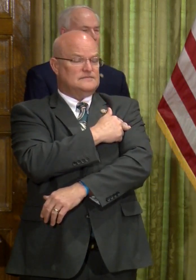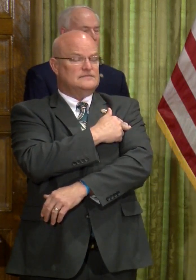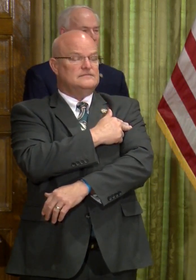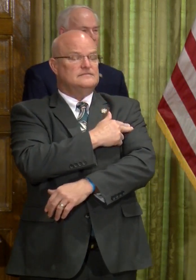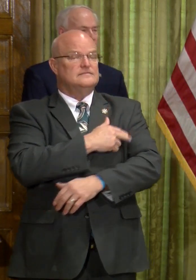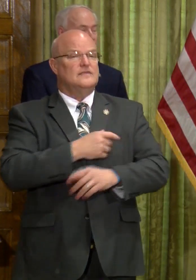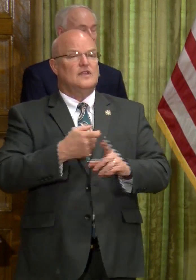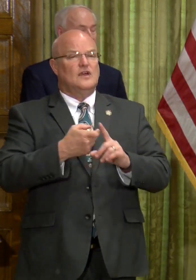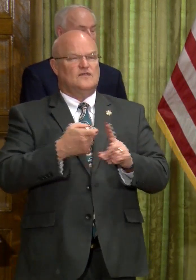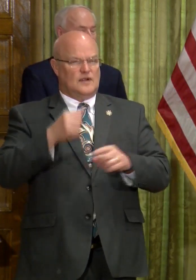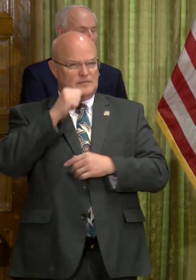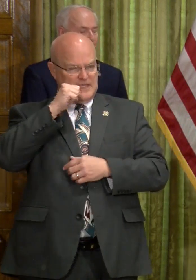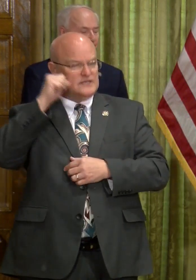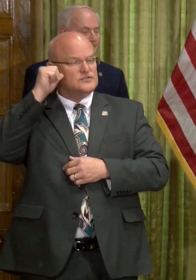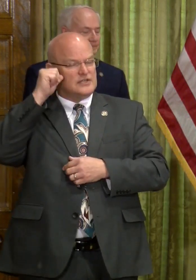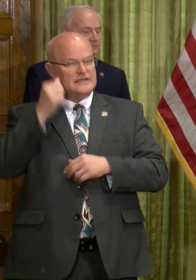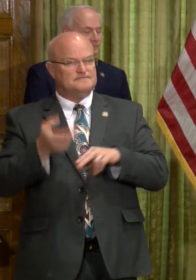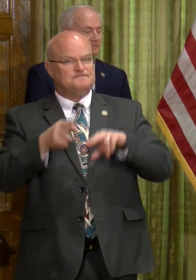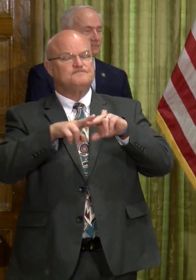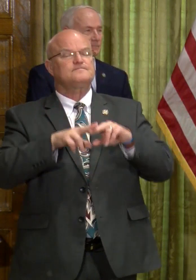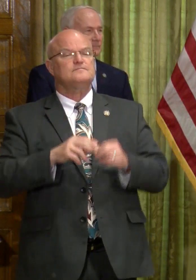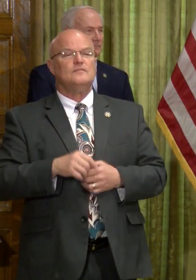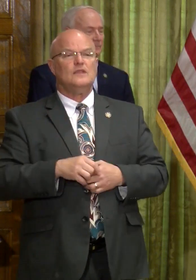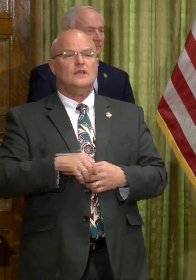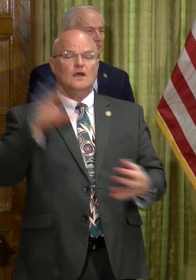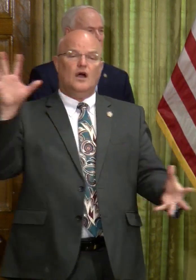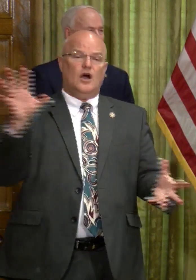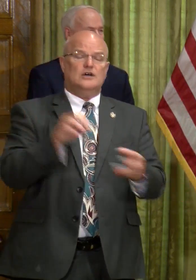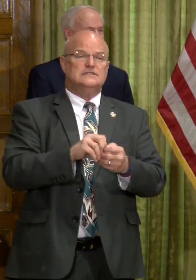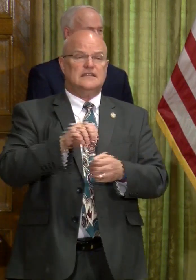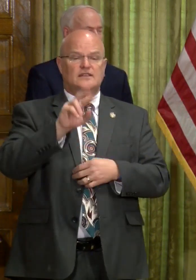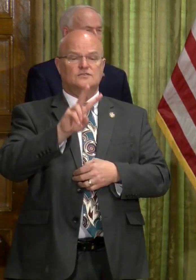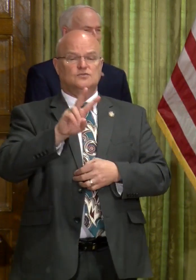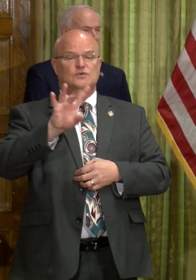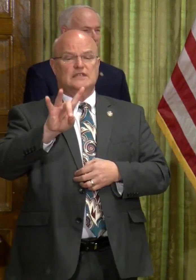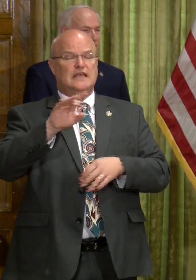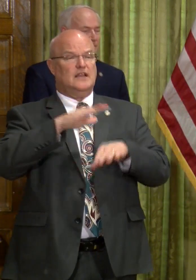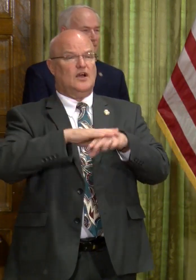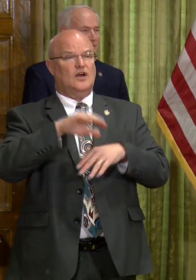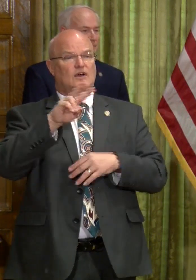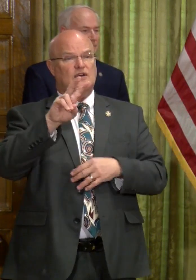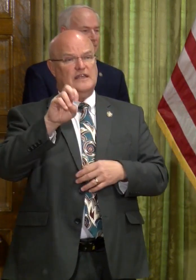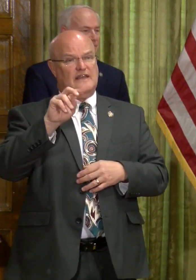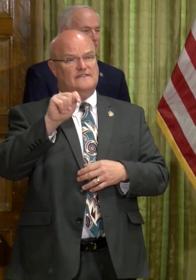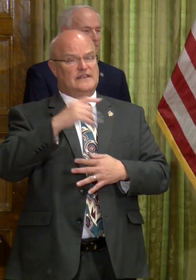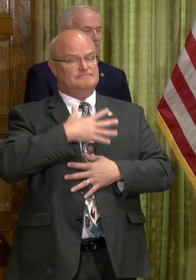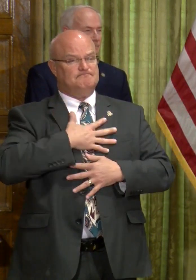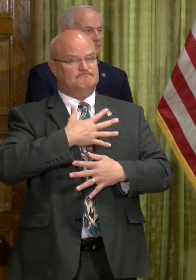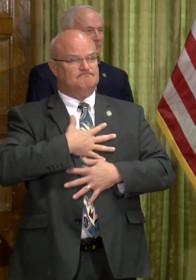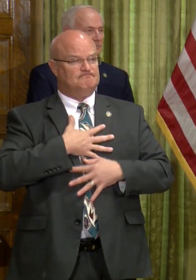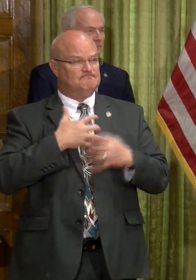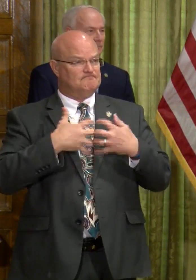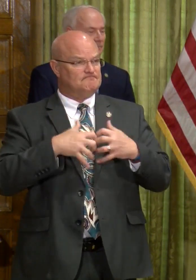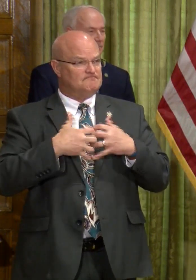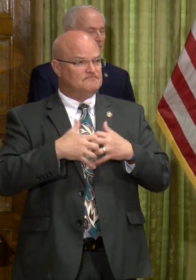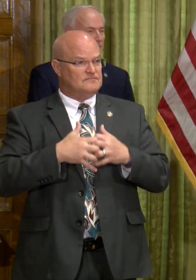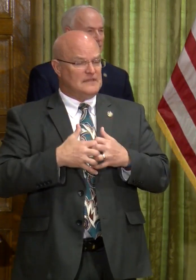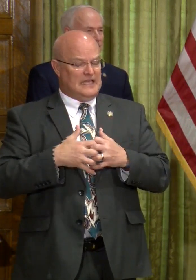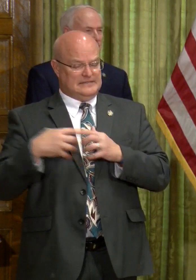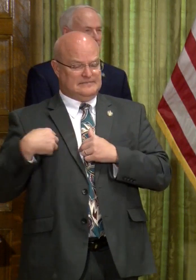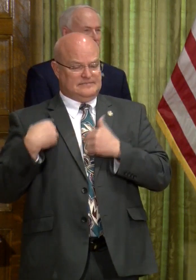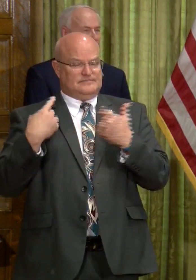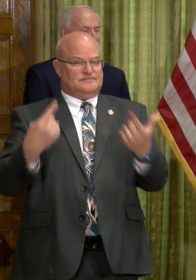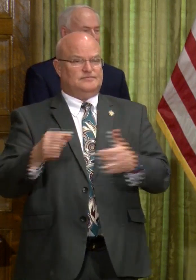hospitalized from yesterday. We have a total of 28 on a ventilator, and we're up to 30 deaths,